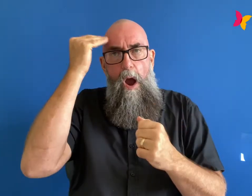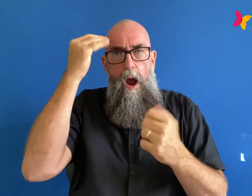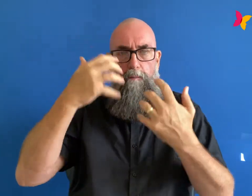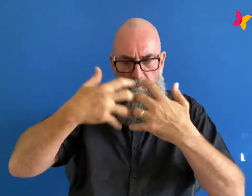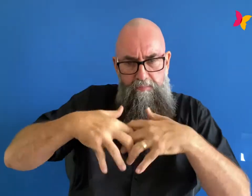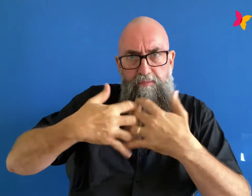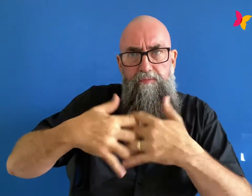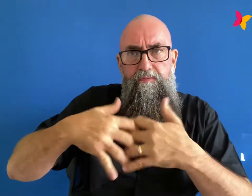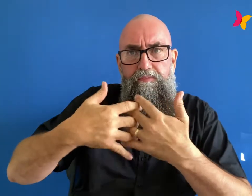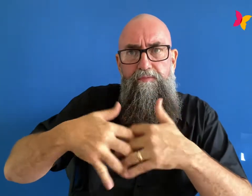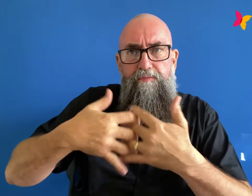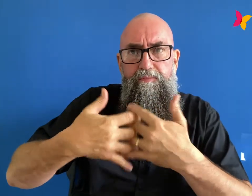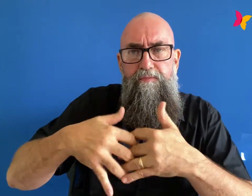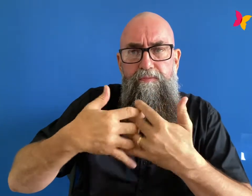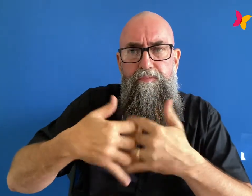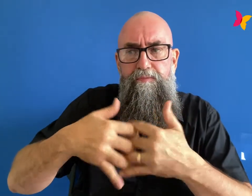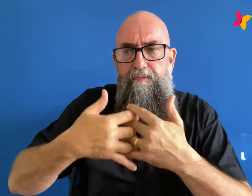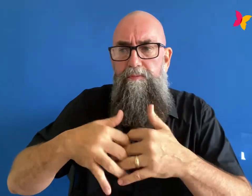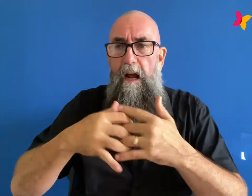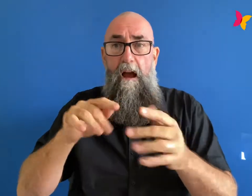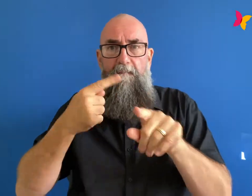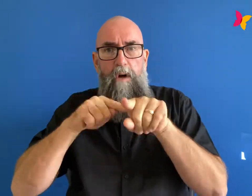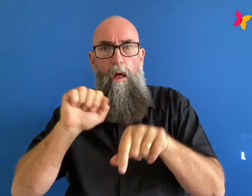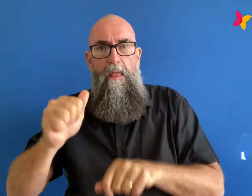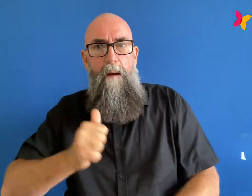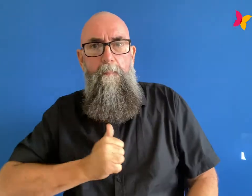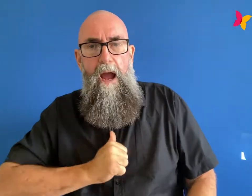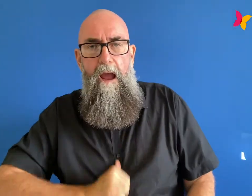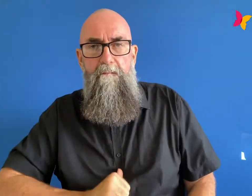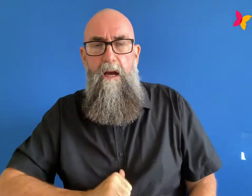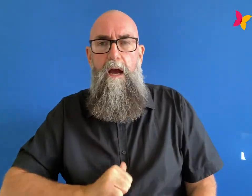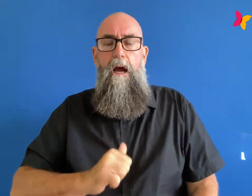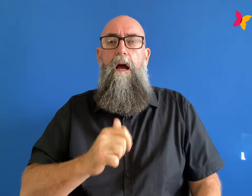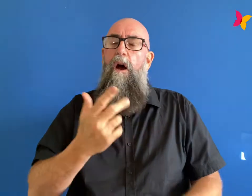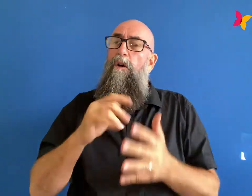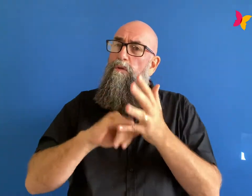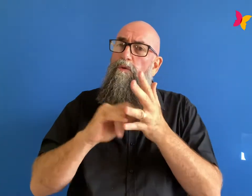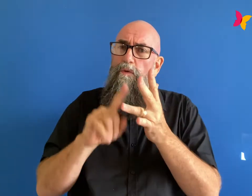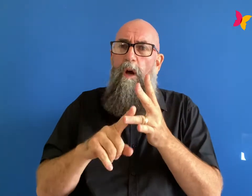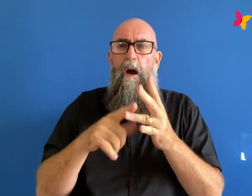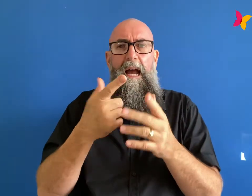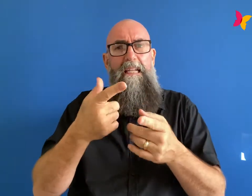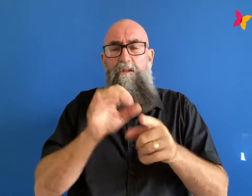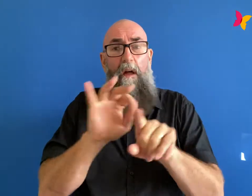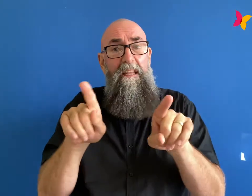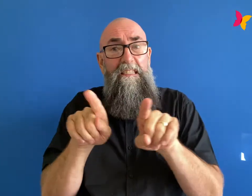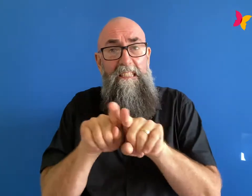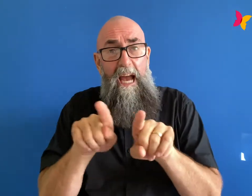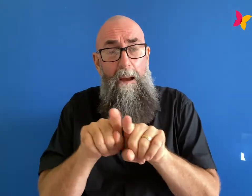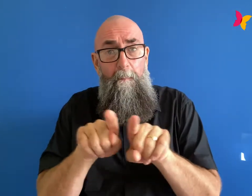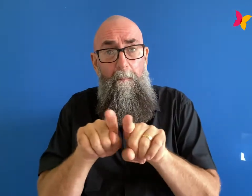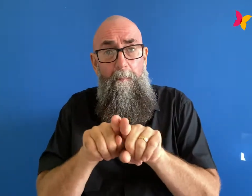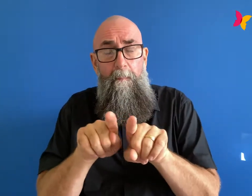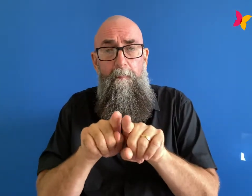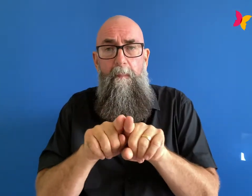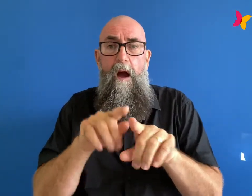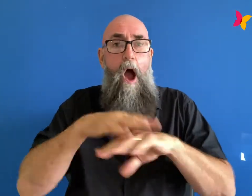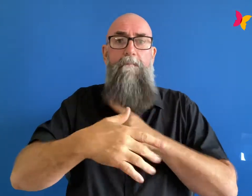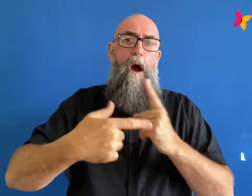look at them is that true is that fair is that realistic so it's a bit different to sort of just you know positive affirmations